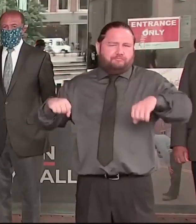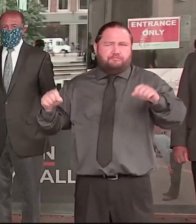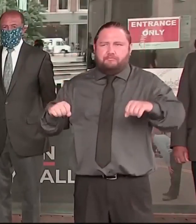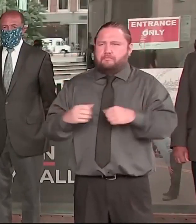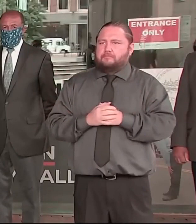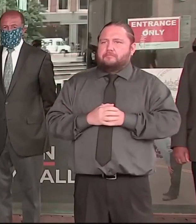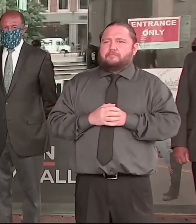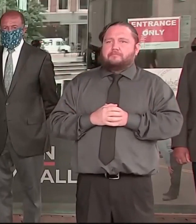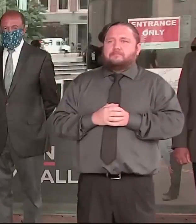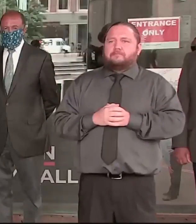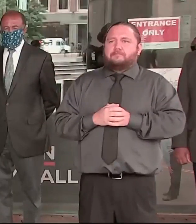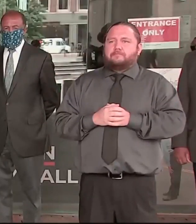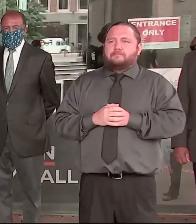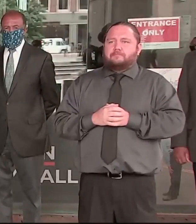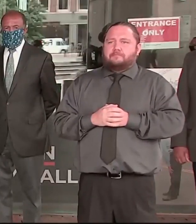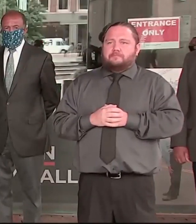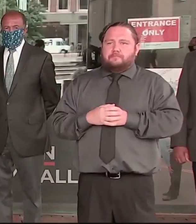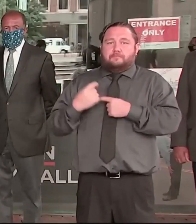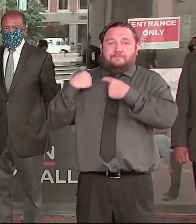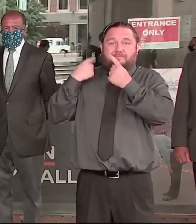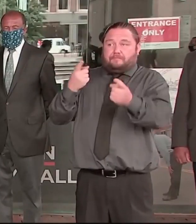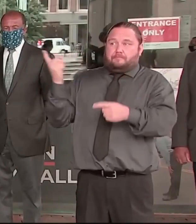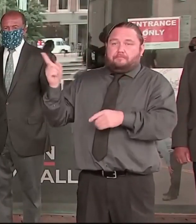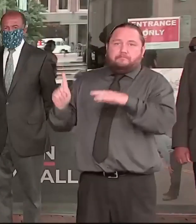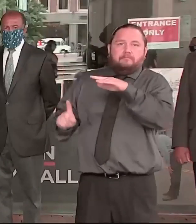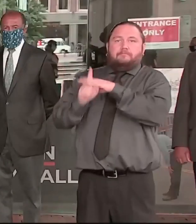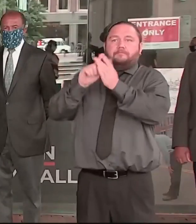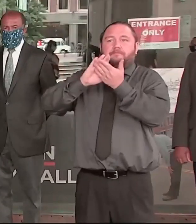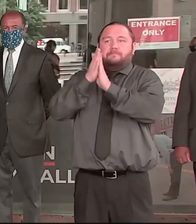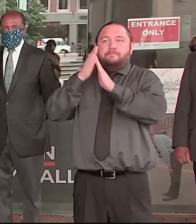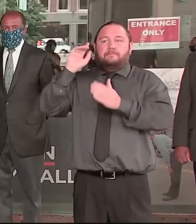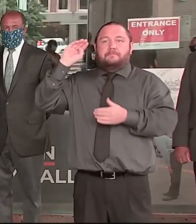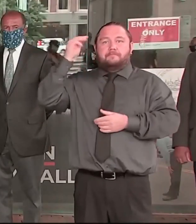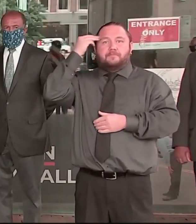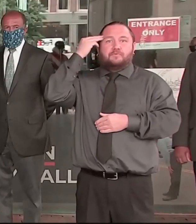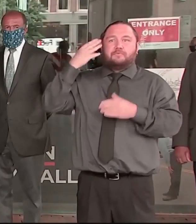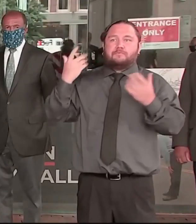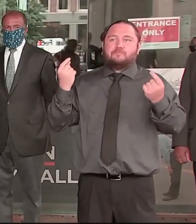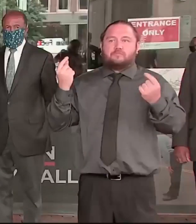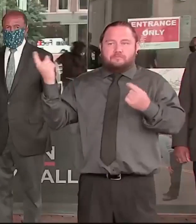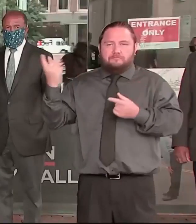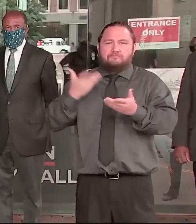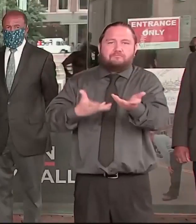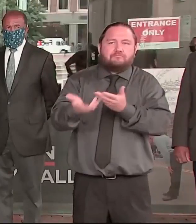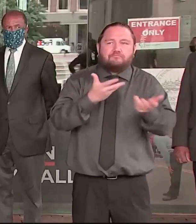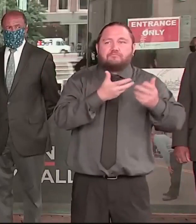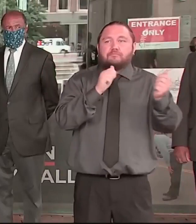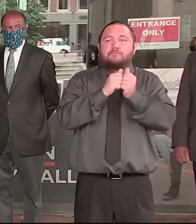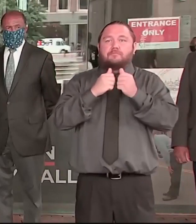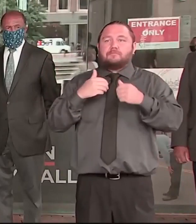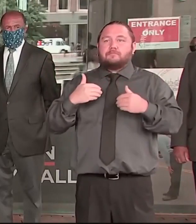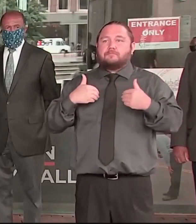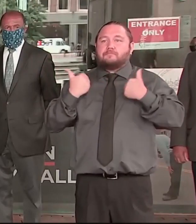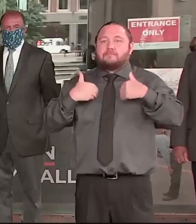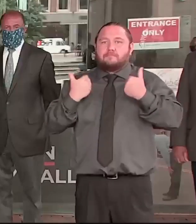in relationships with young people and members of all of our different neighborhoods here in the city.